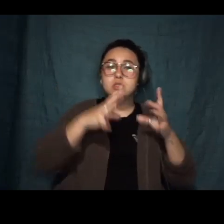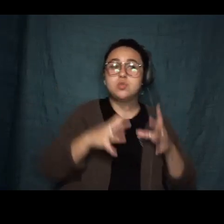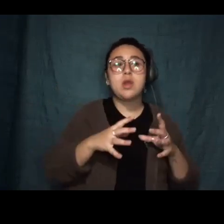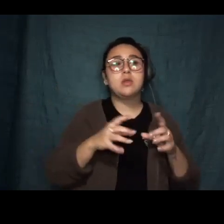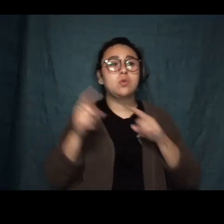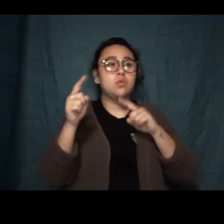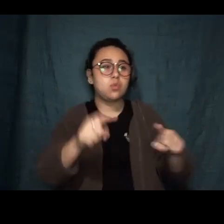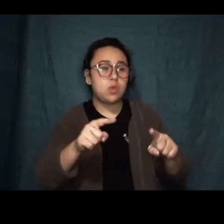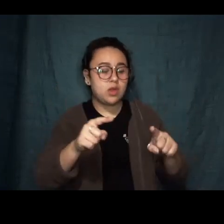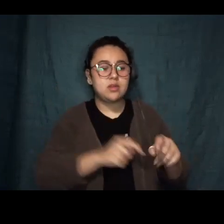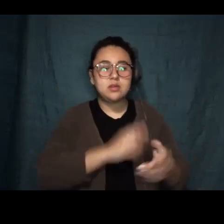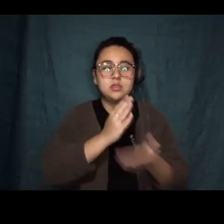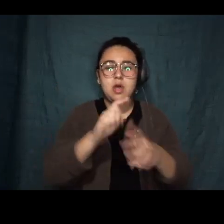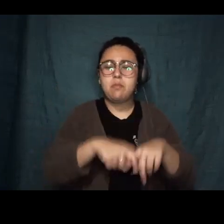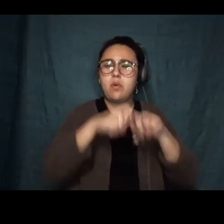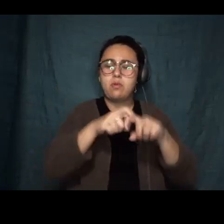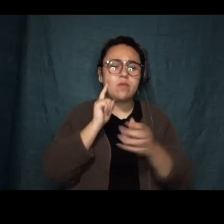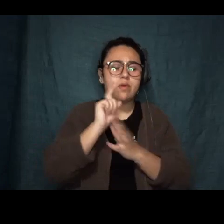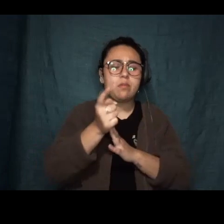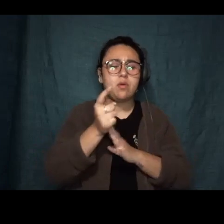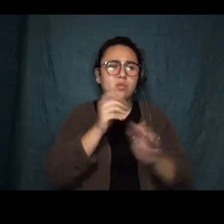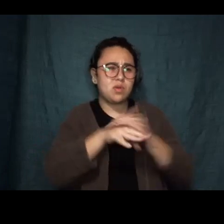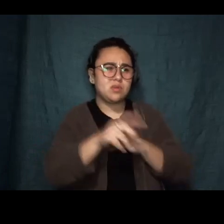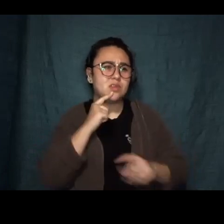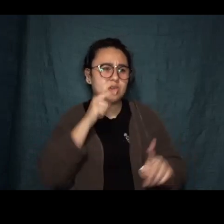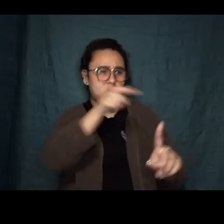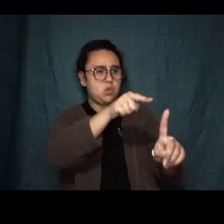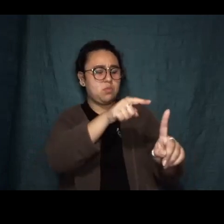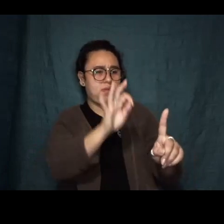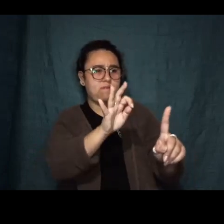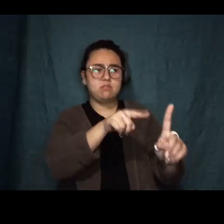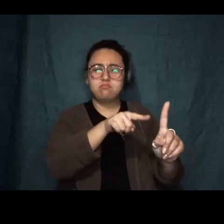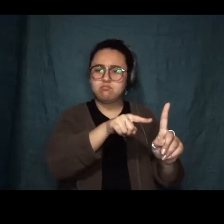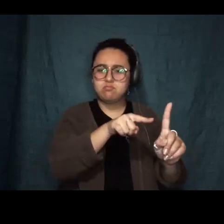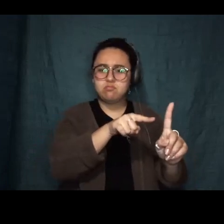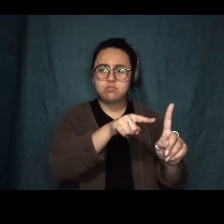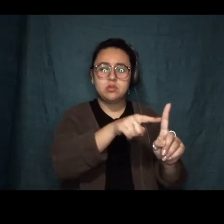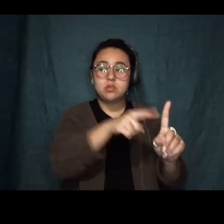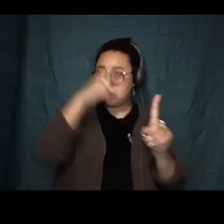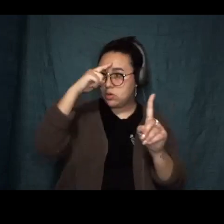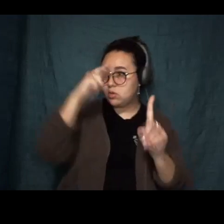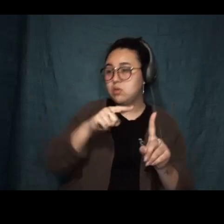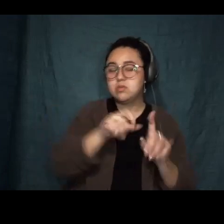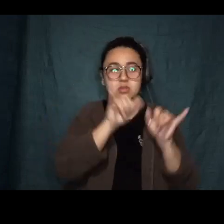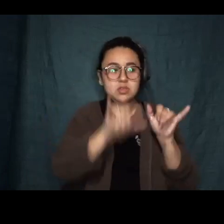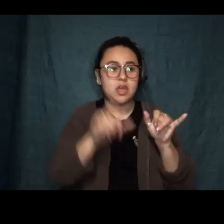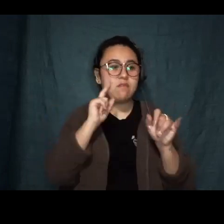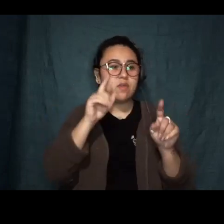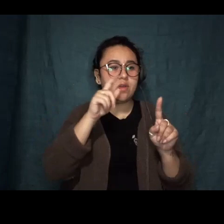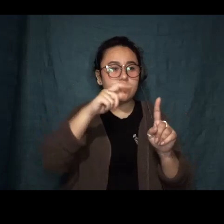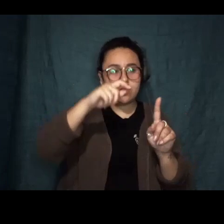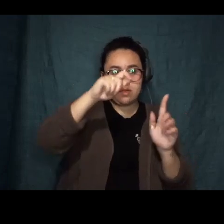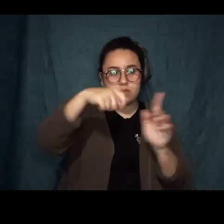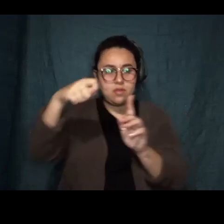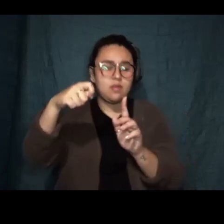glass, stared for a minute, then walked in and said, you, you're perfect. She agreed to remain on site for the filming and cancel the